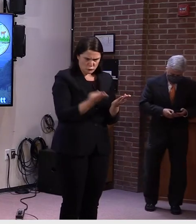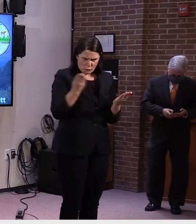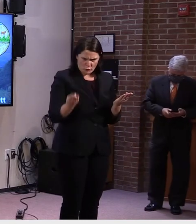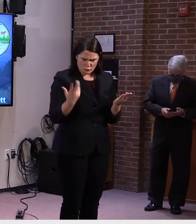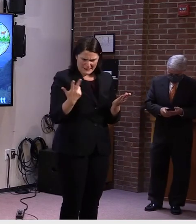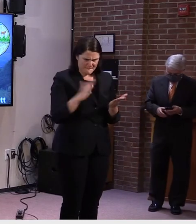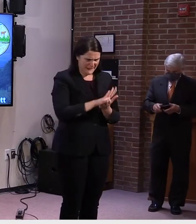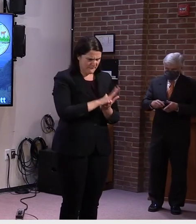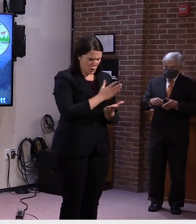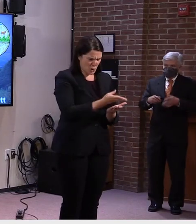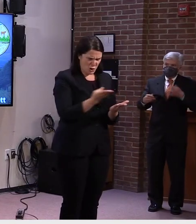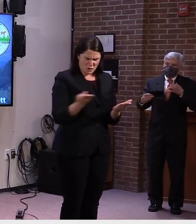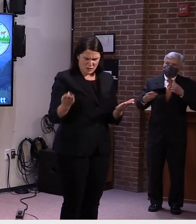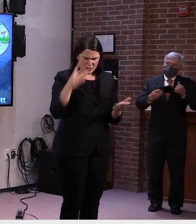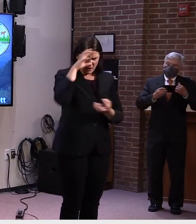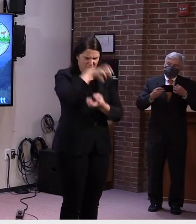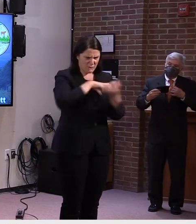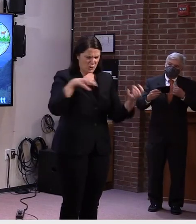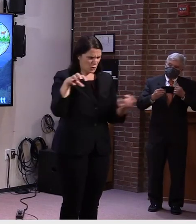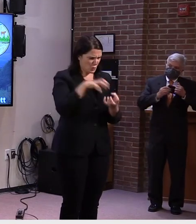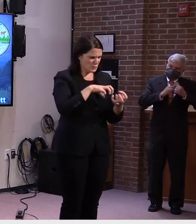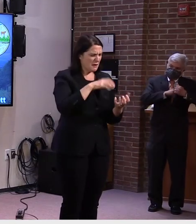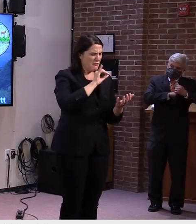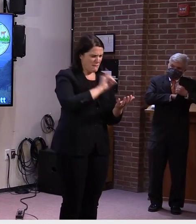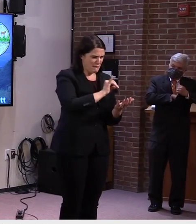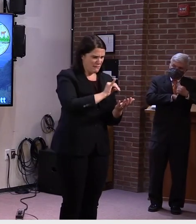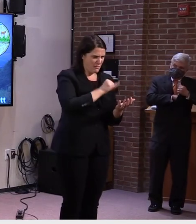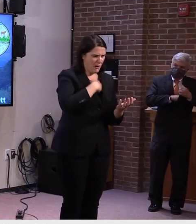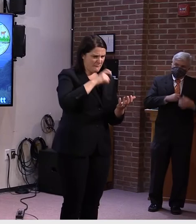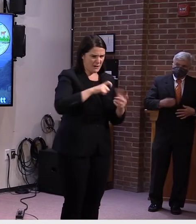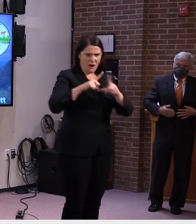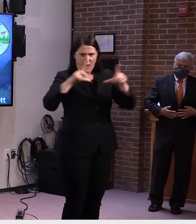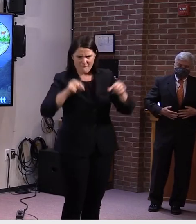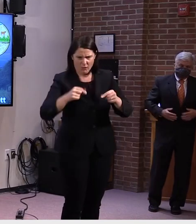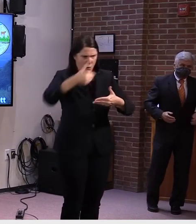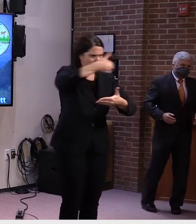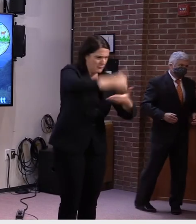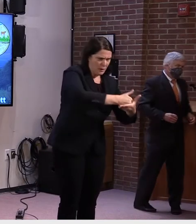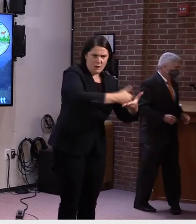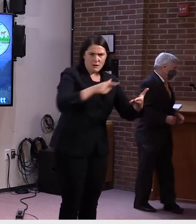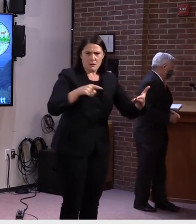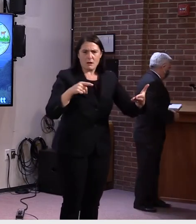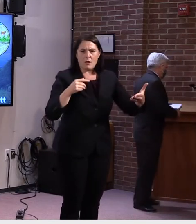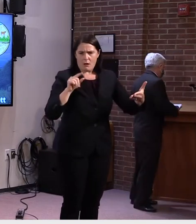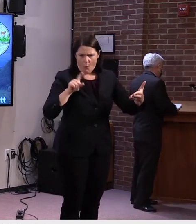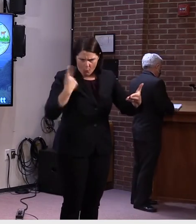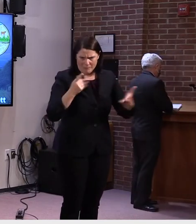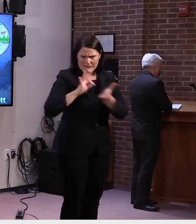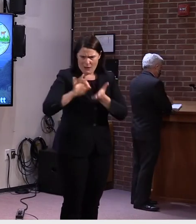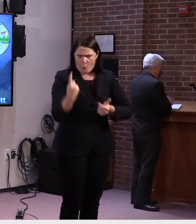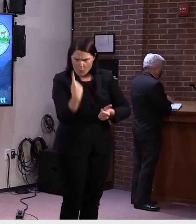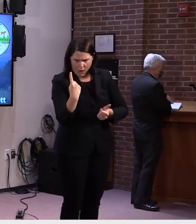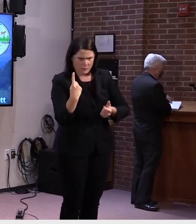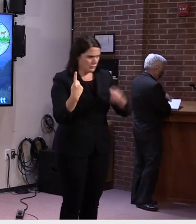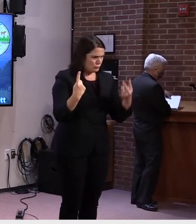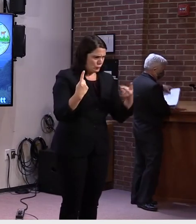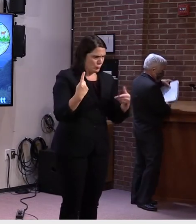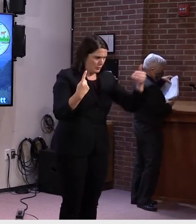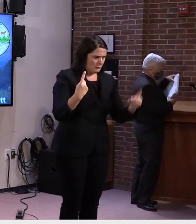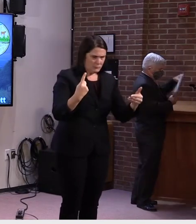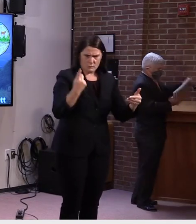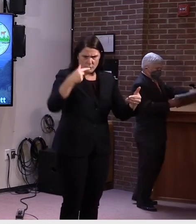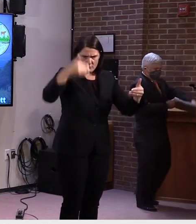use all three. Not everyone understands that. You had to put them into separate envelopes and then return them all together in the same envelope. So it got a little